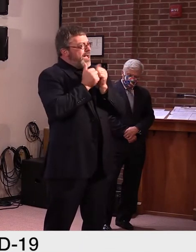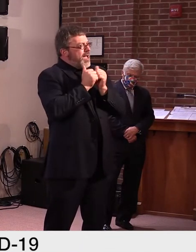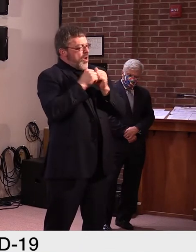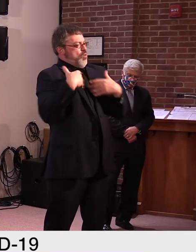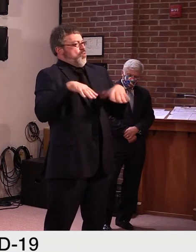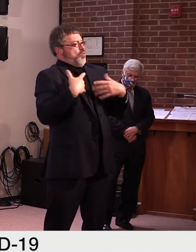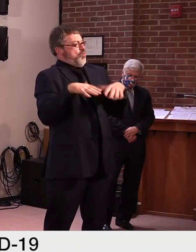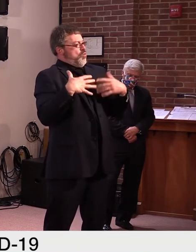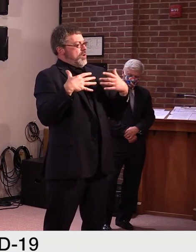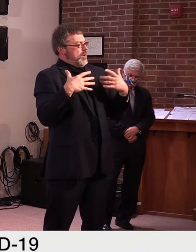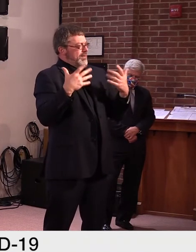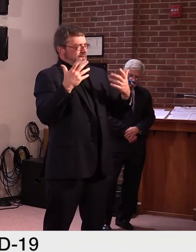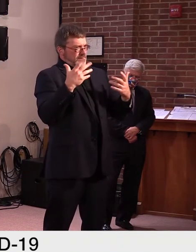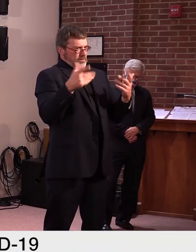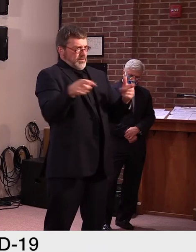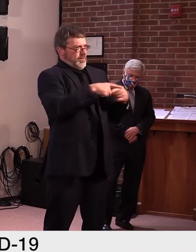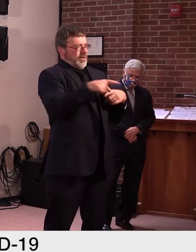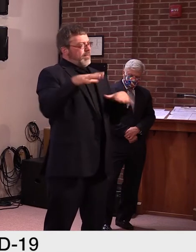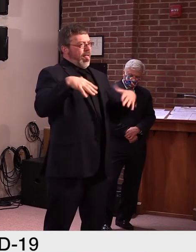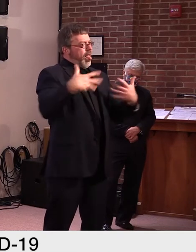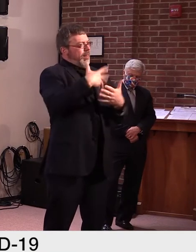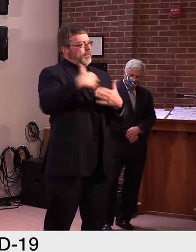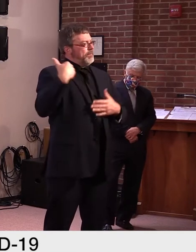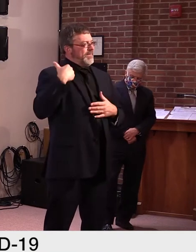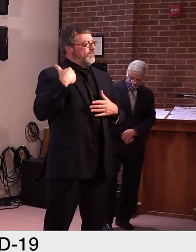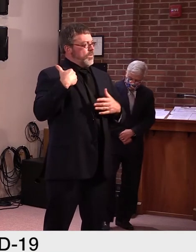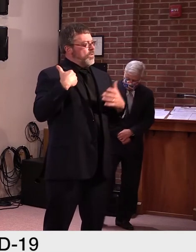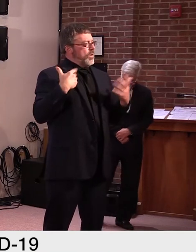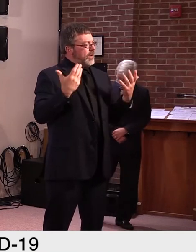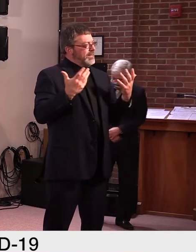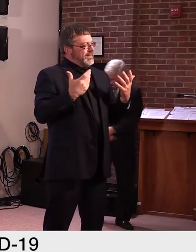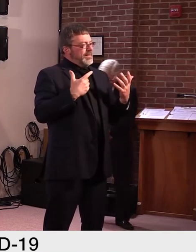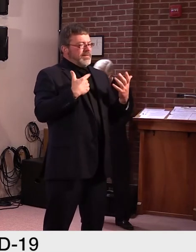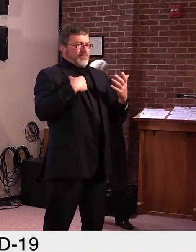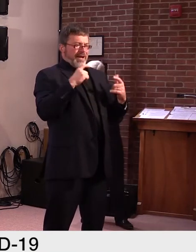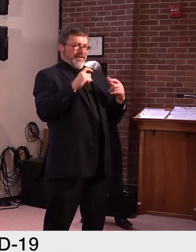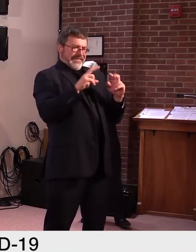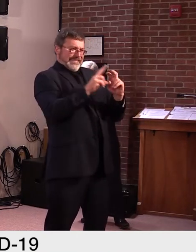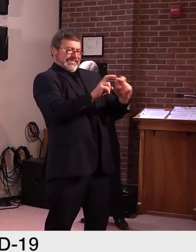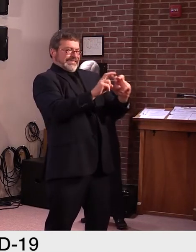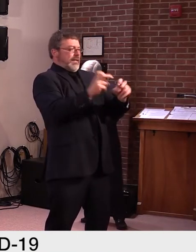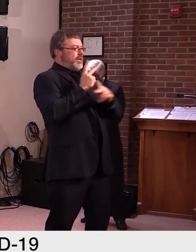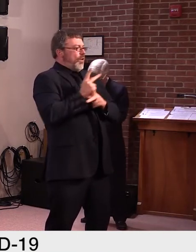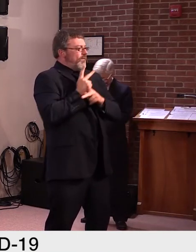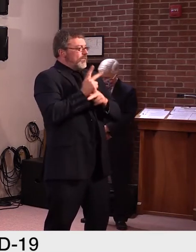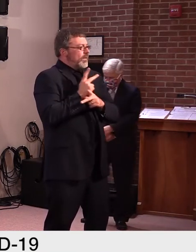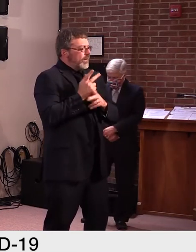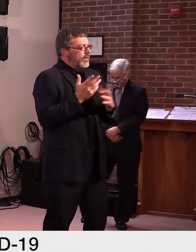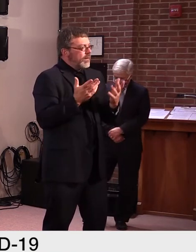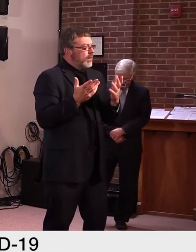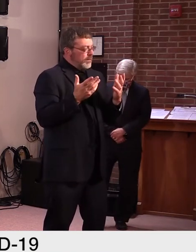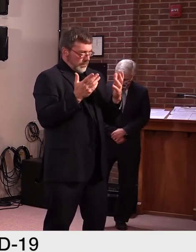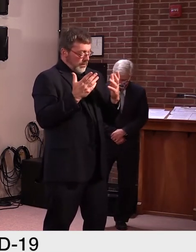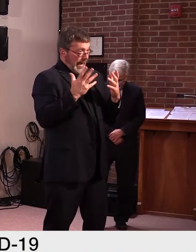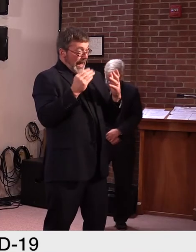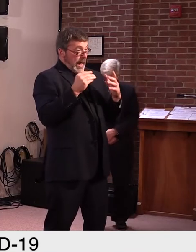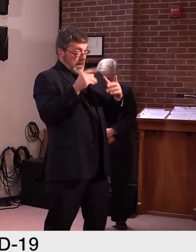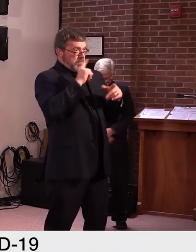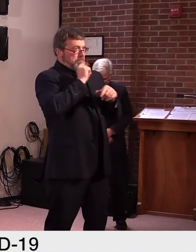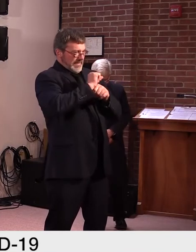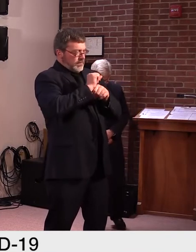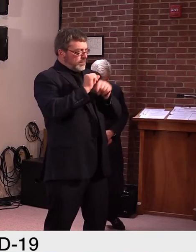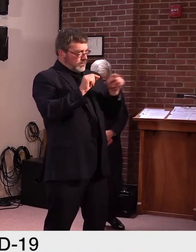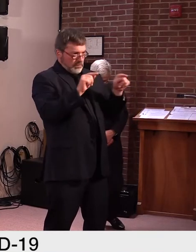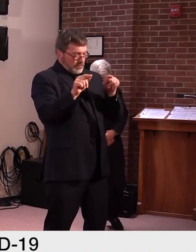sort of point of looking at the data, yes, uh, we confirm, uh, that we still have very high degree of depression, virus, and we're comfortable with that. So,